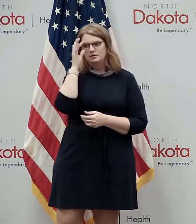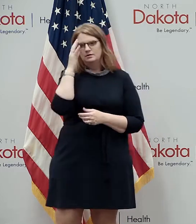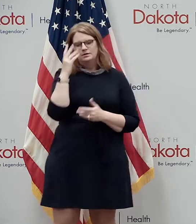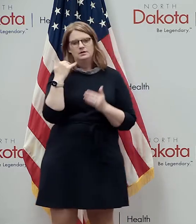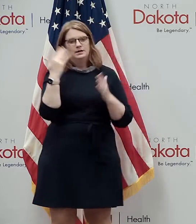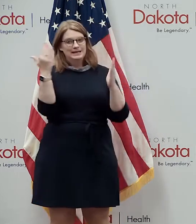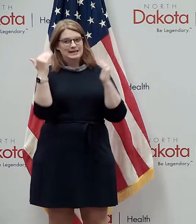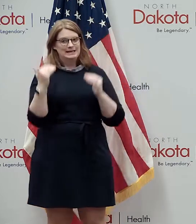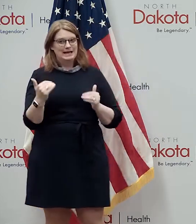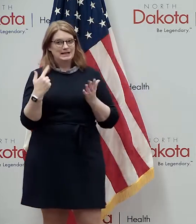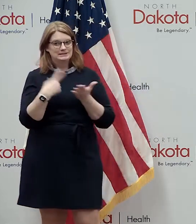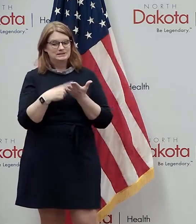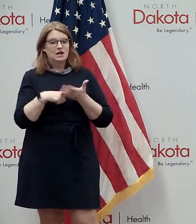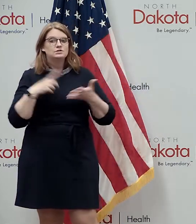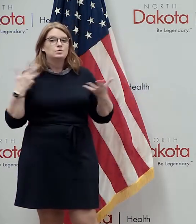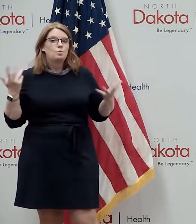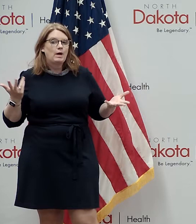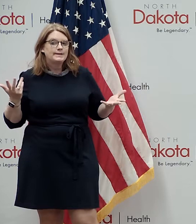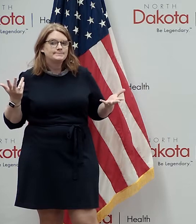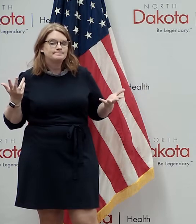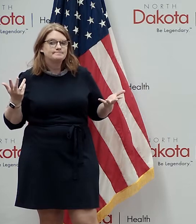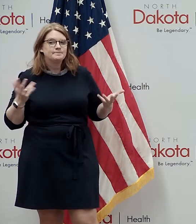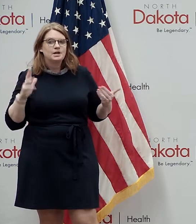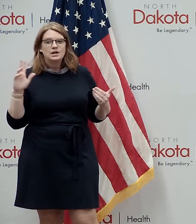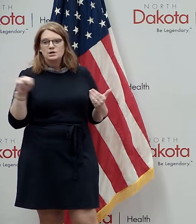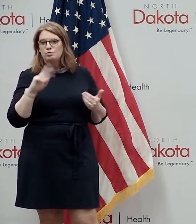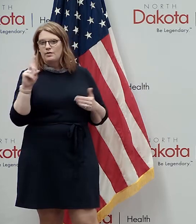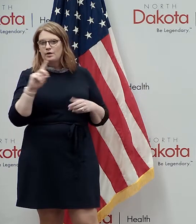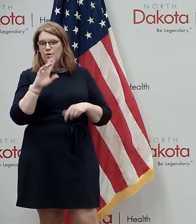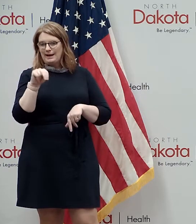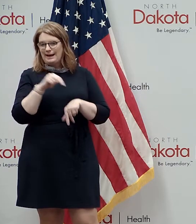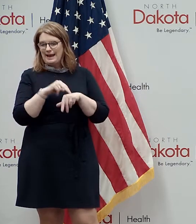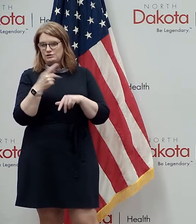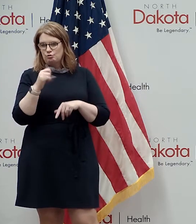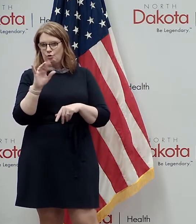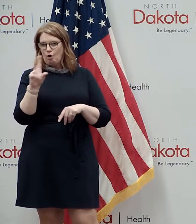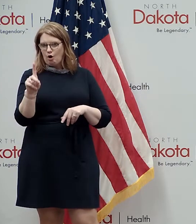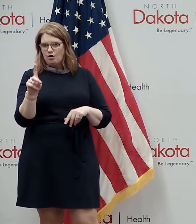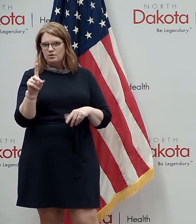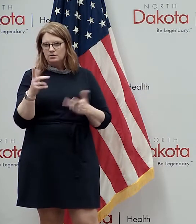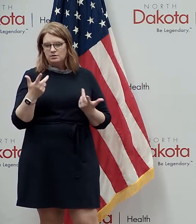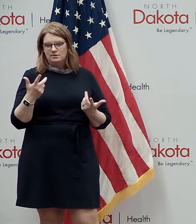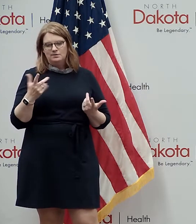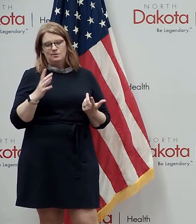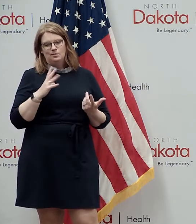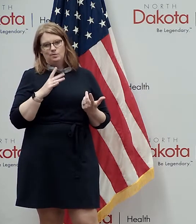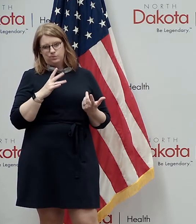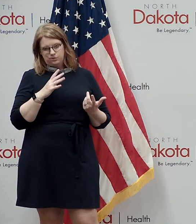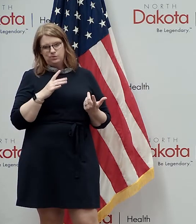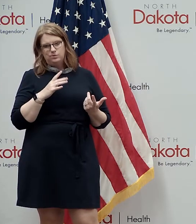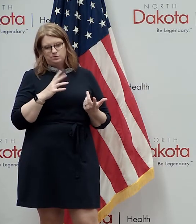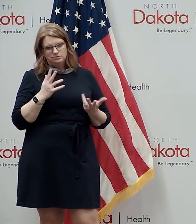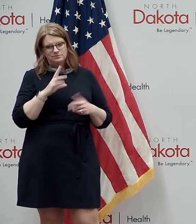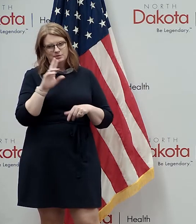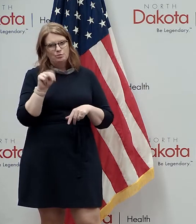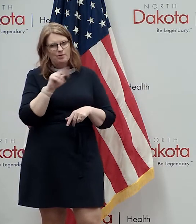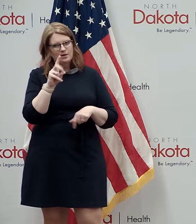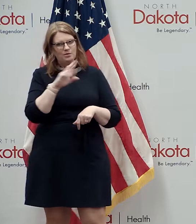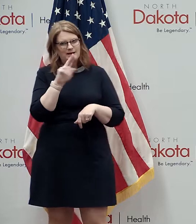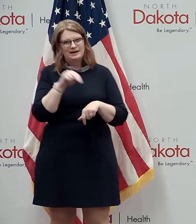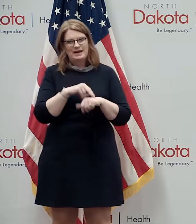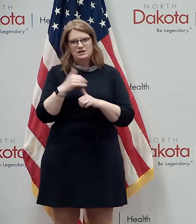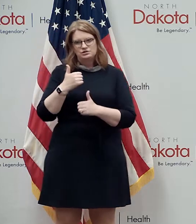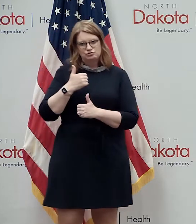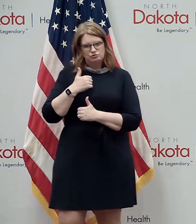next topic i want to talk about is the north dakota national guard i think everyone knows that the north dakota national guard has played a critical